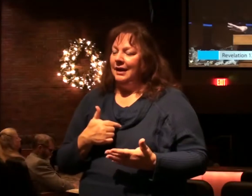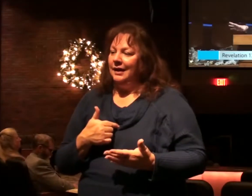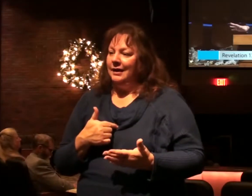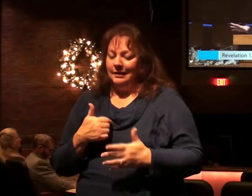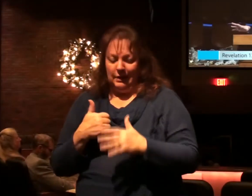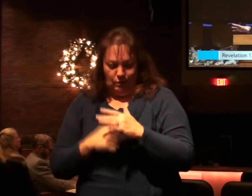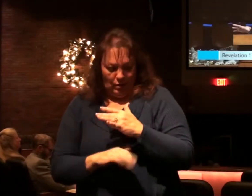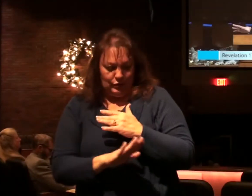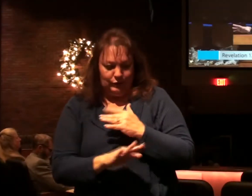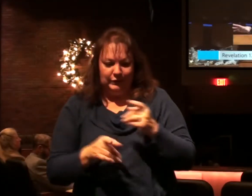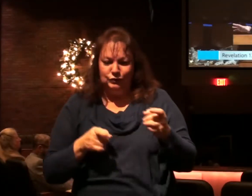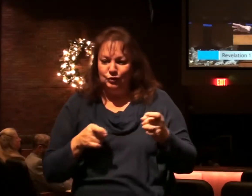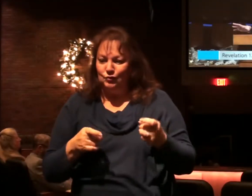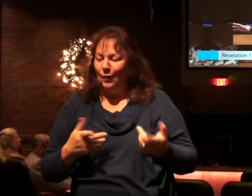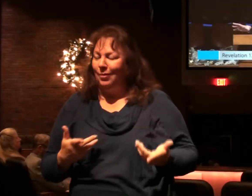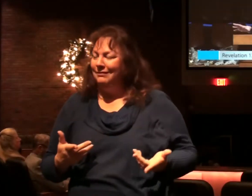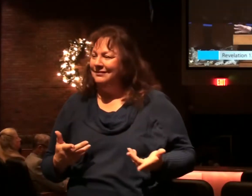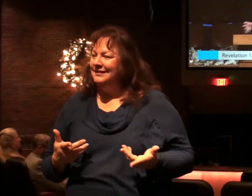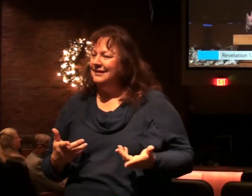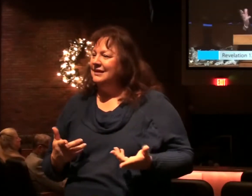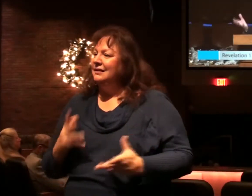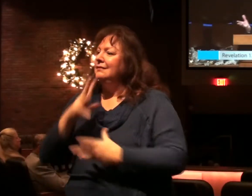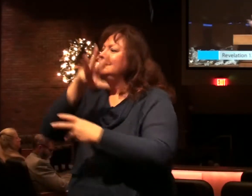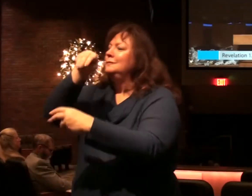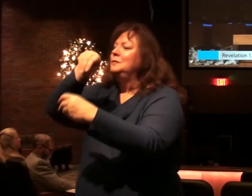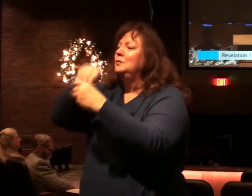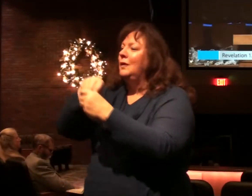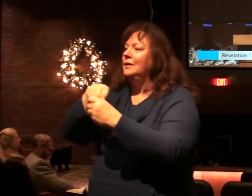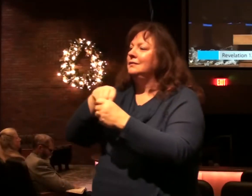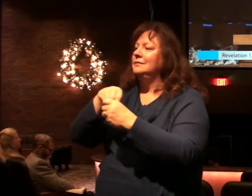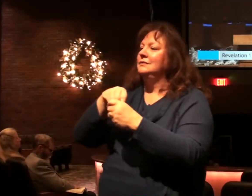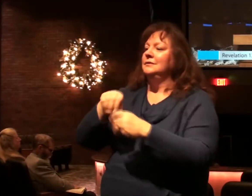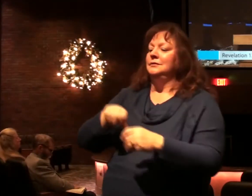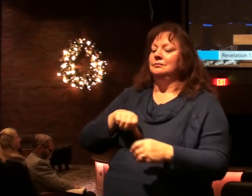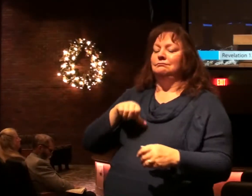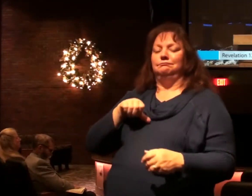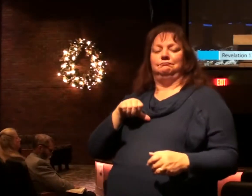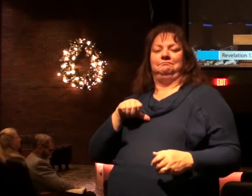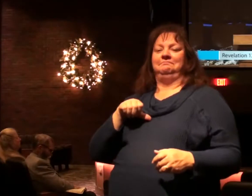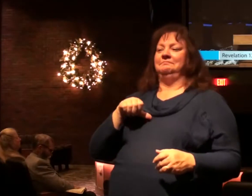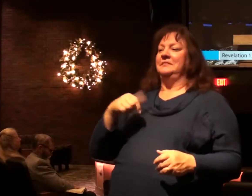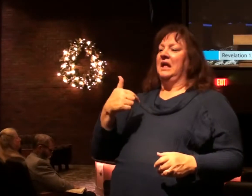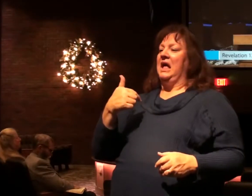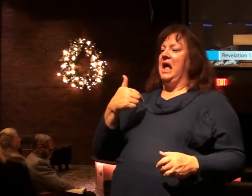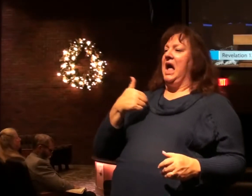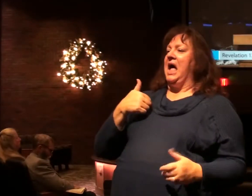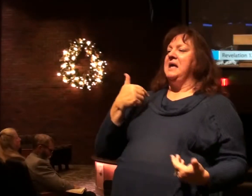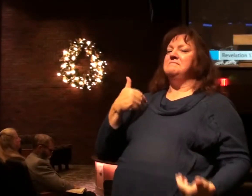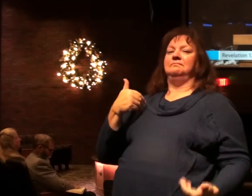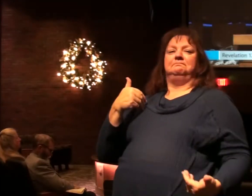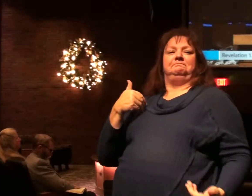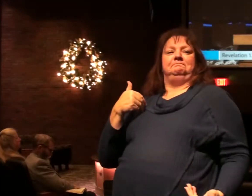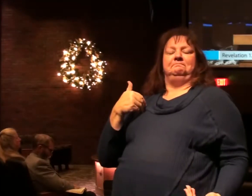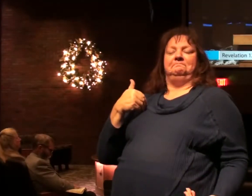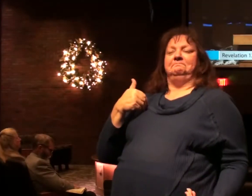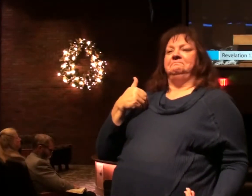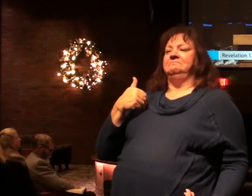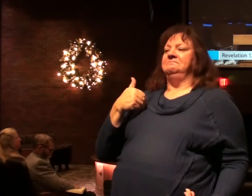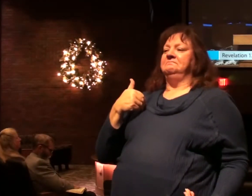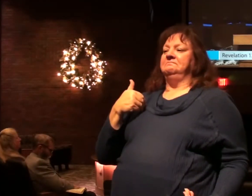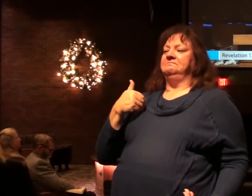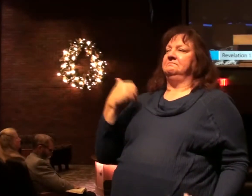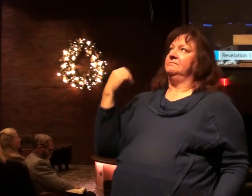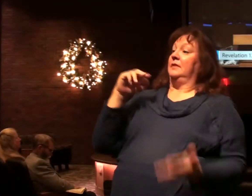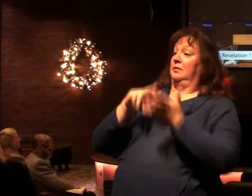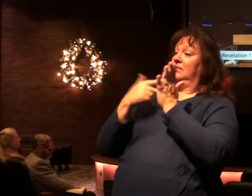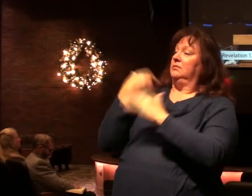the control of the devil. Part of the sin, pride themselves in being their own person, which simply means they are